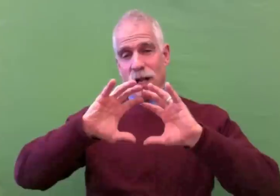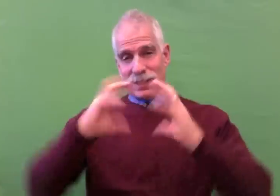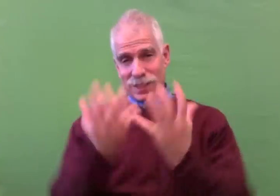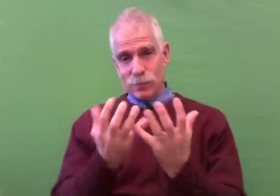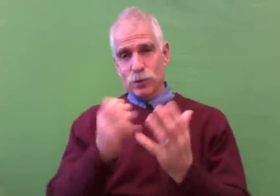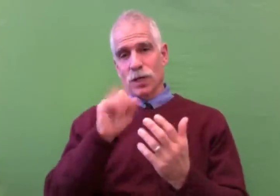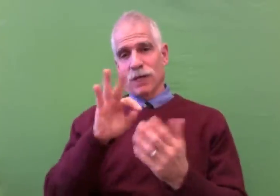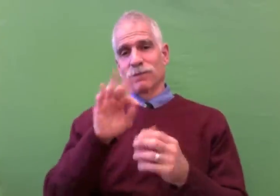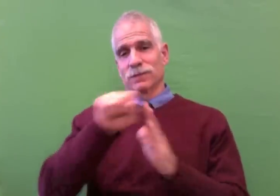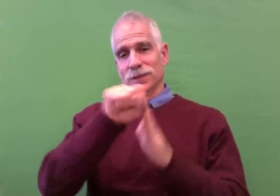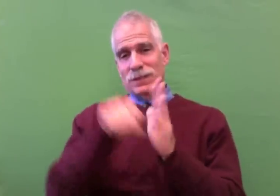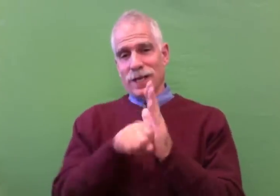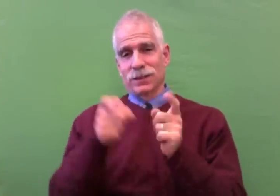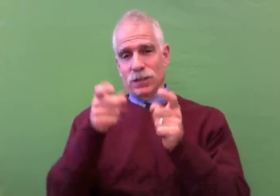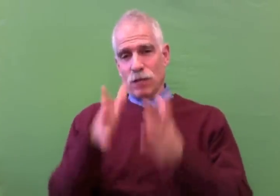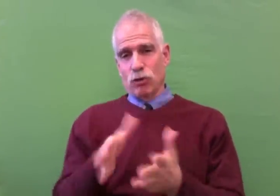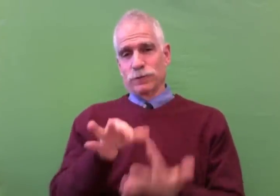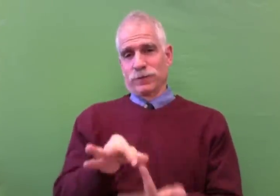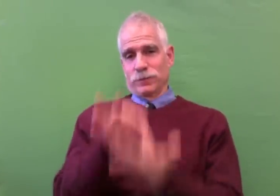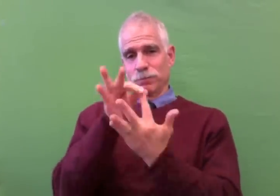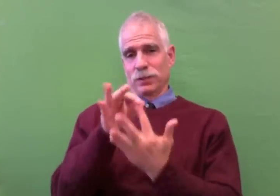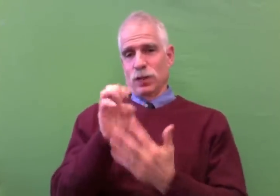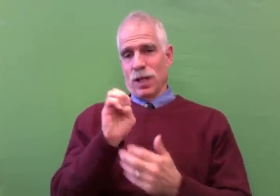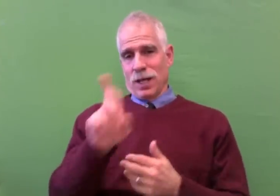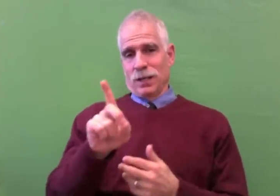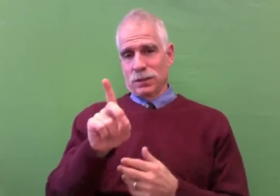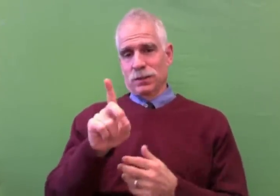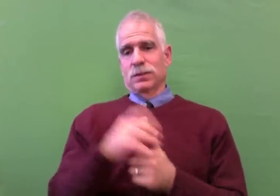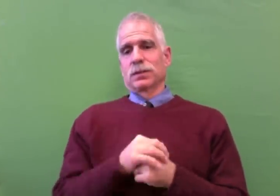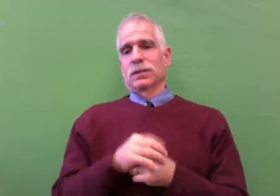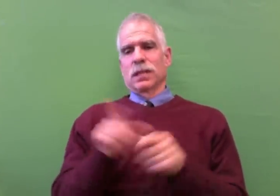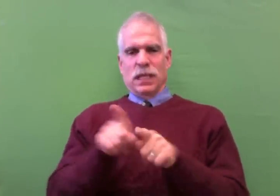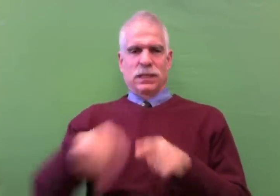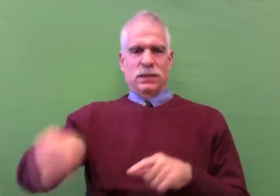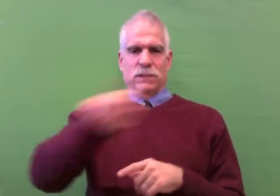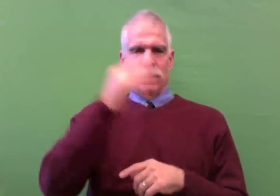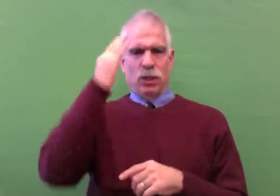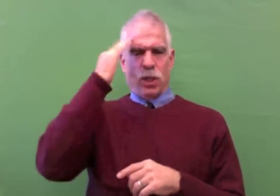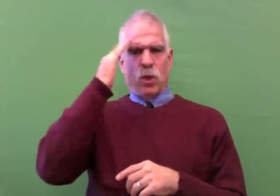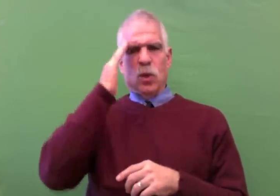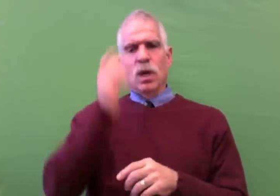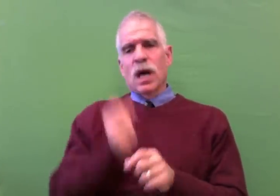NASDSE, which is the National Association of State Directors of Special Education.